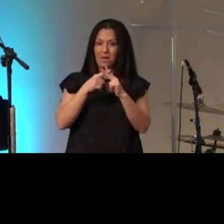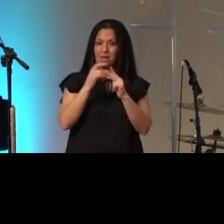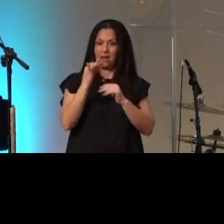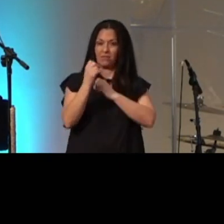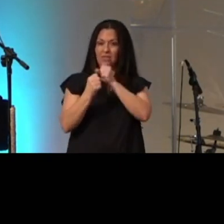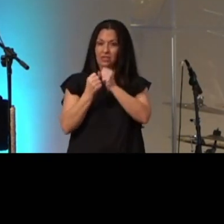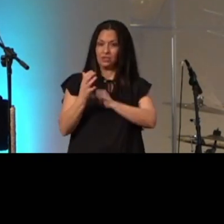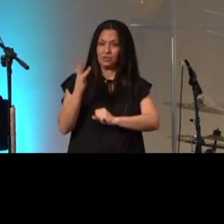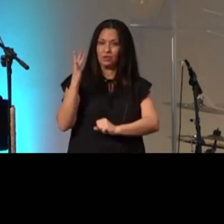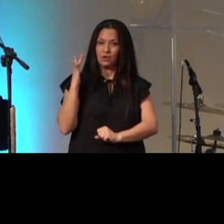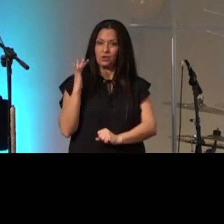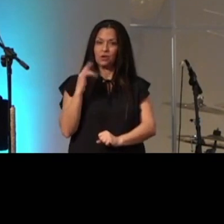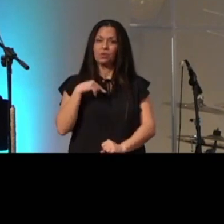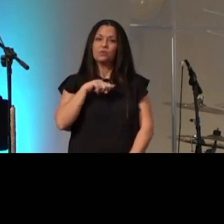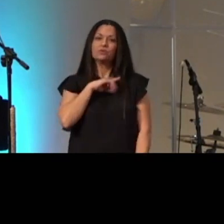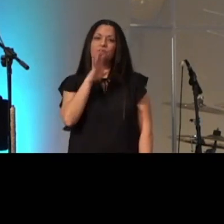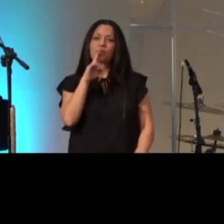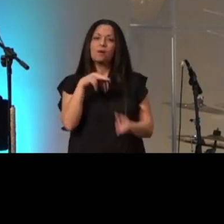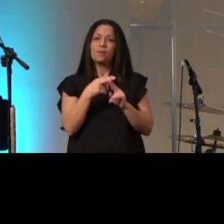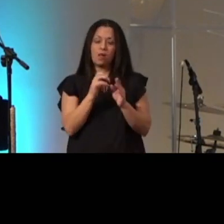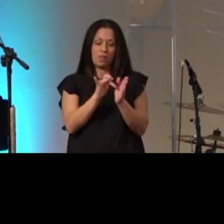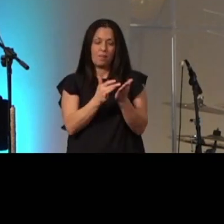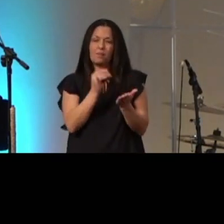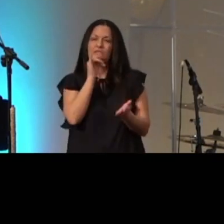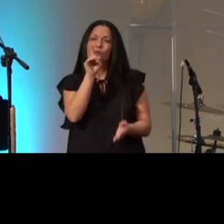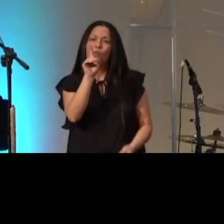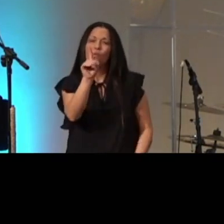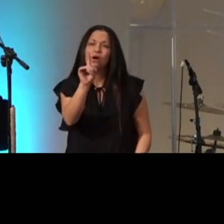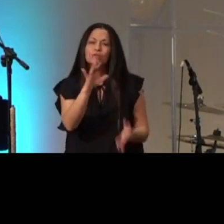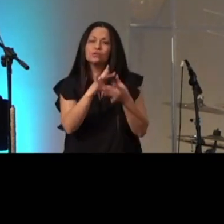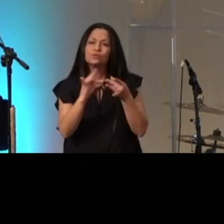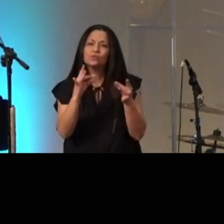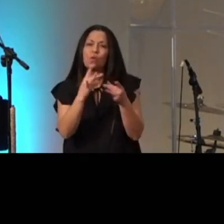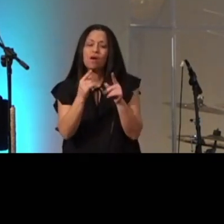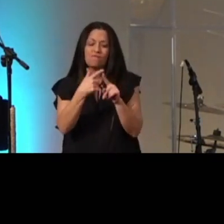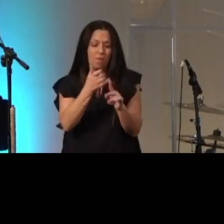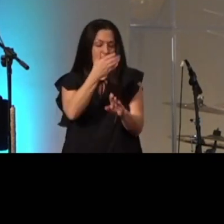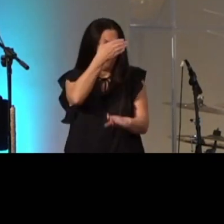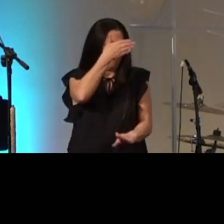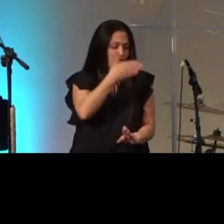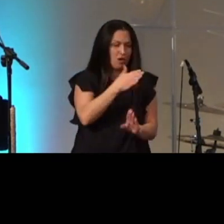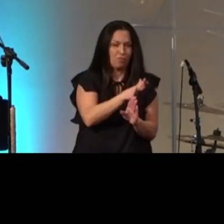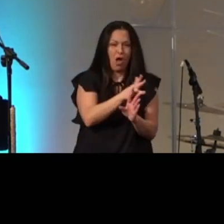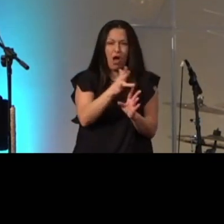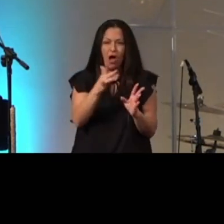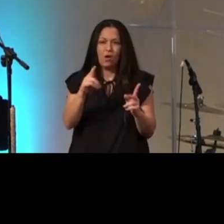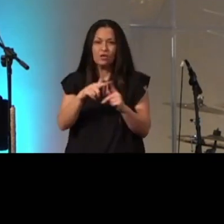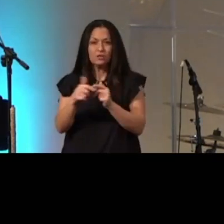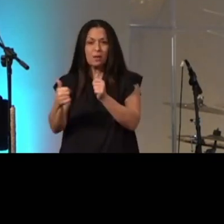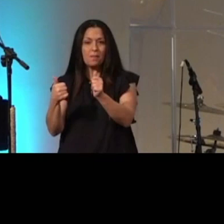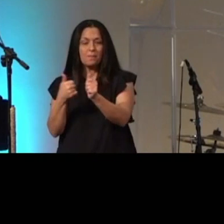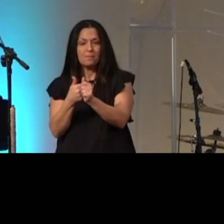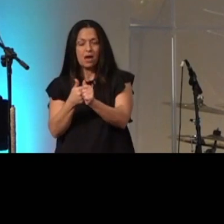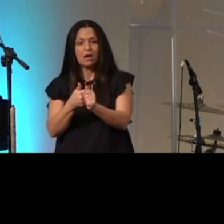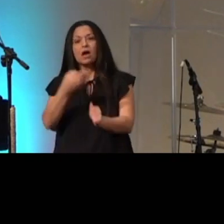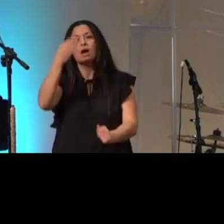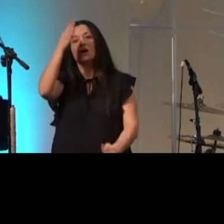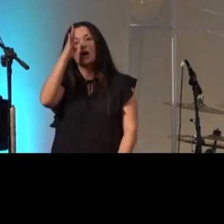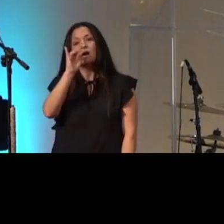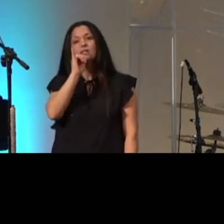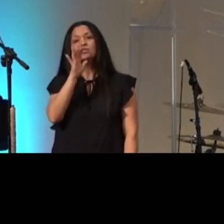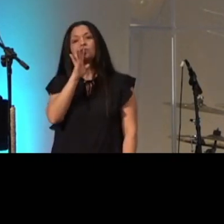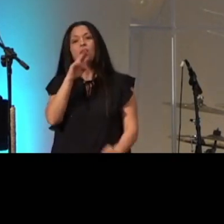one story from cover to cover and god is telling a story of blessedness and cursed